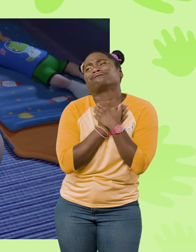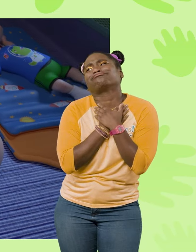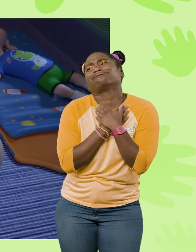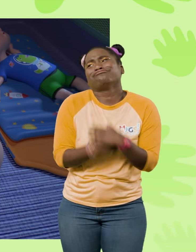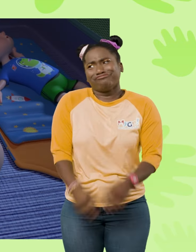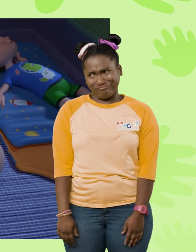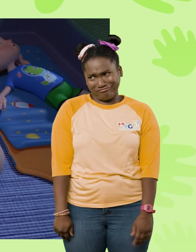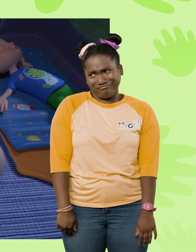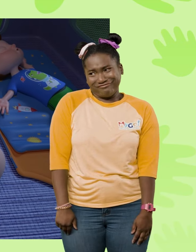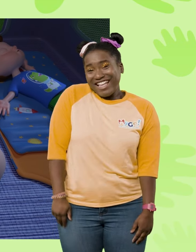Oh...